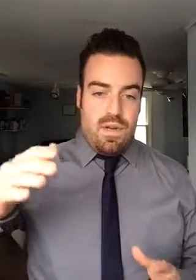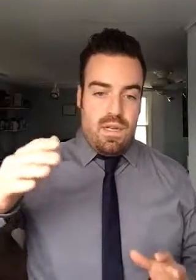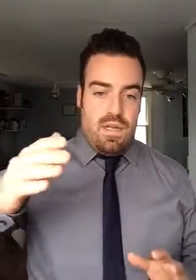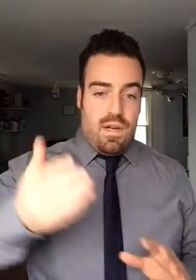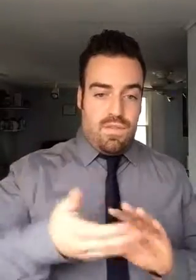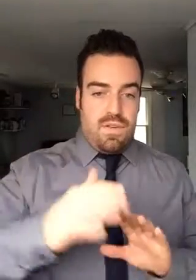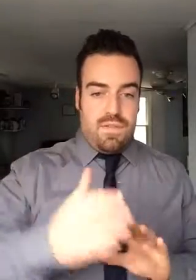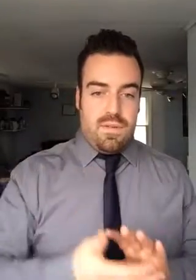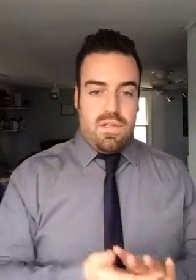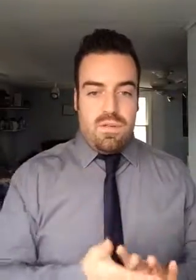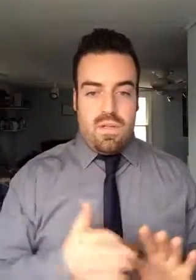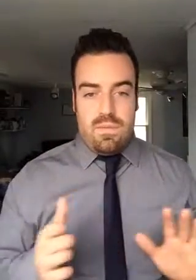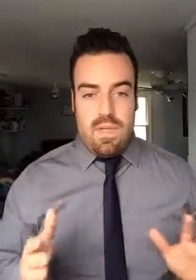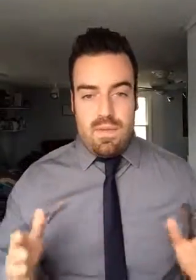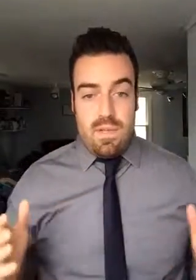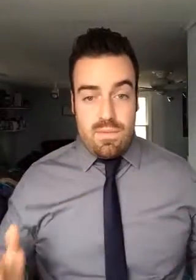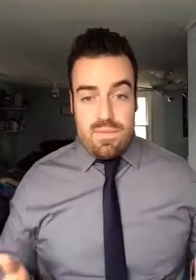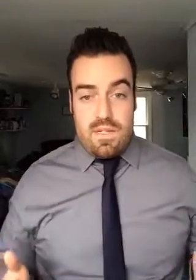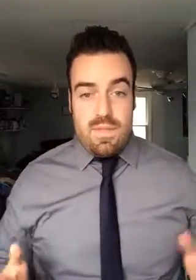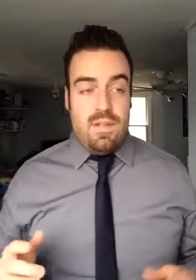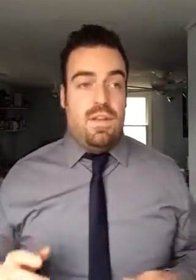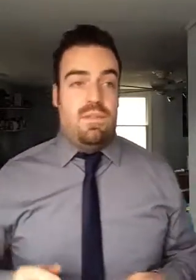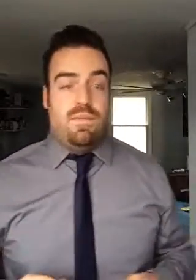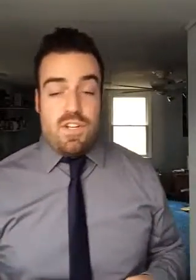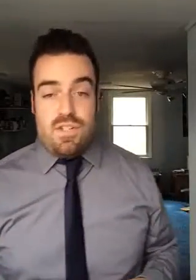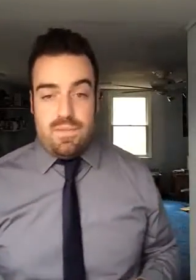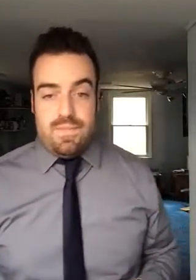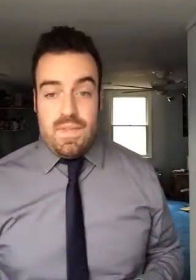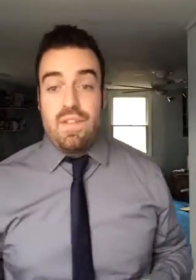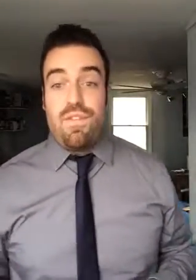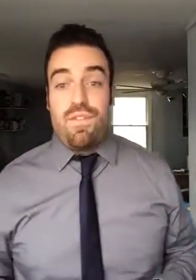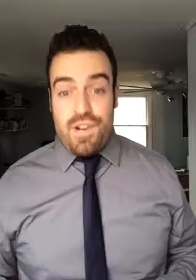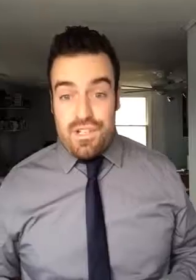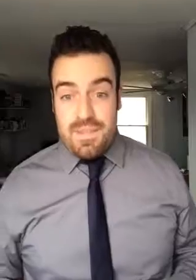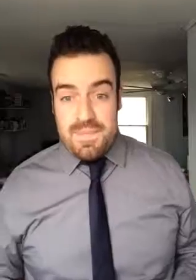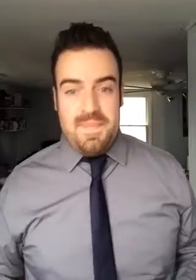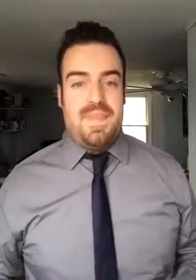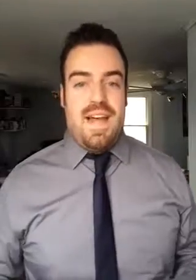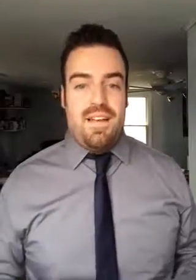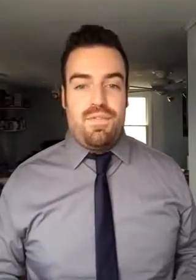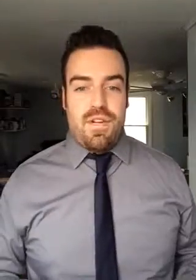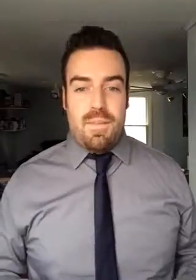a free-flowing joint with minimal friction. Friction. Friction. Not friction.